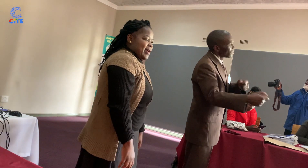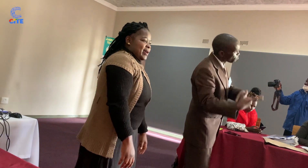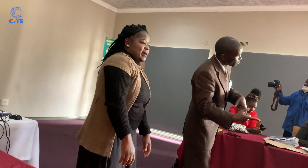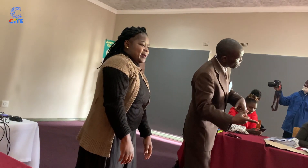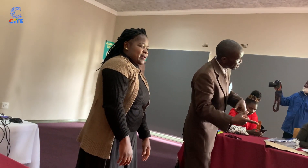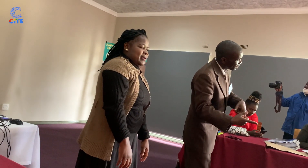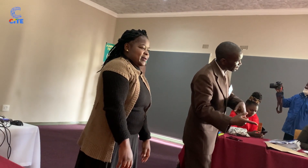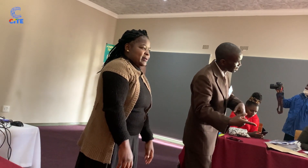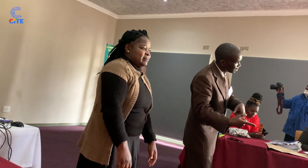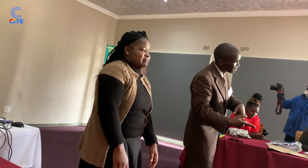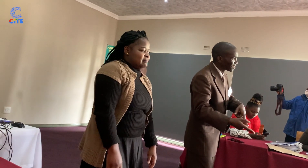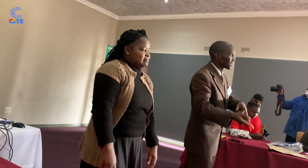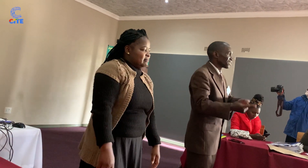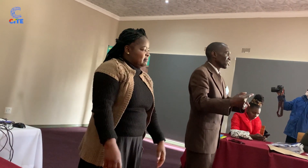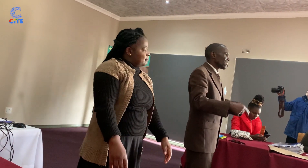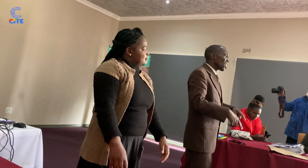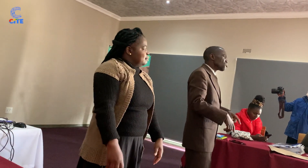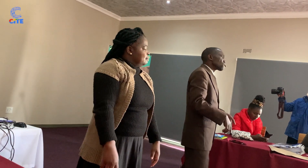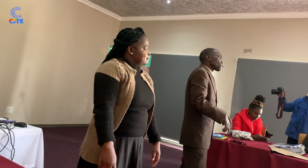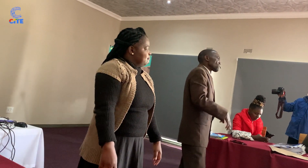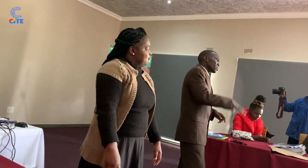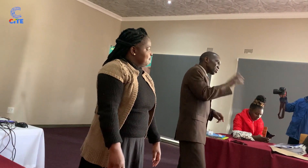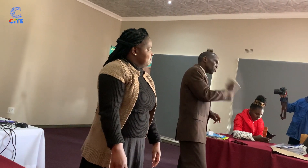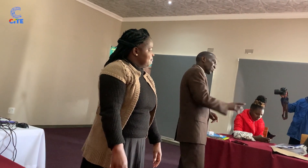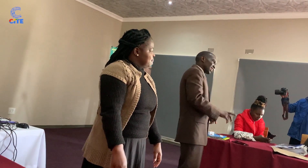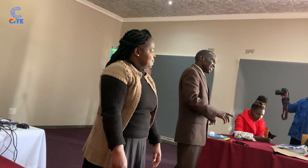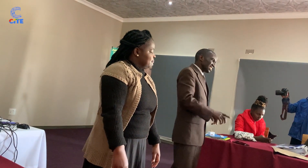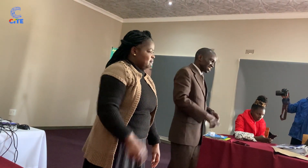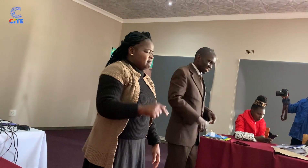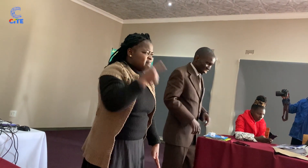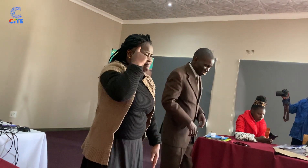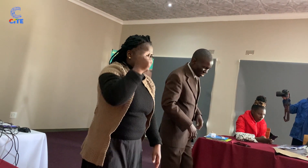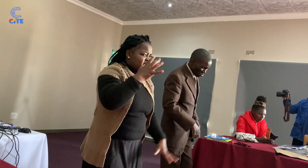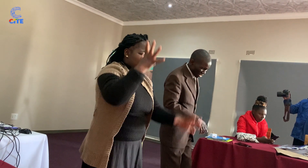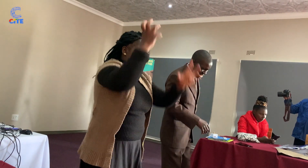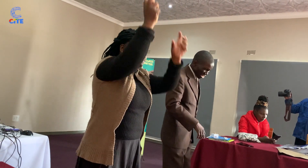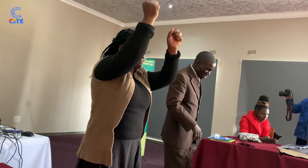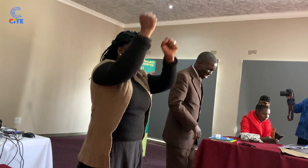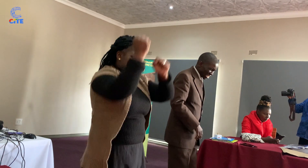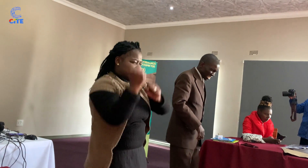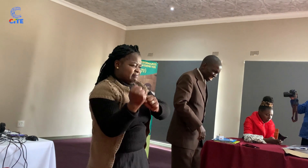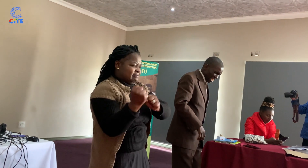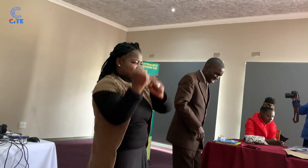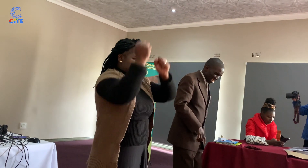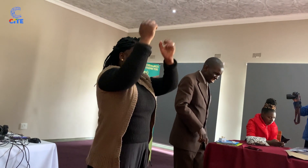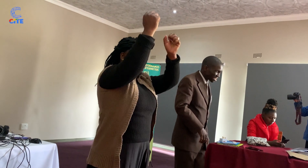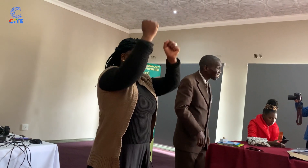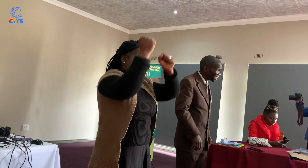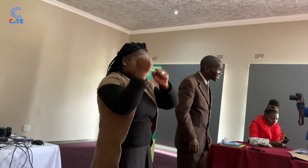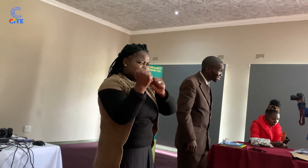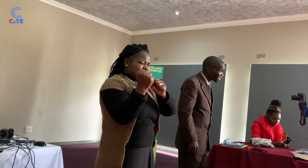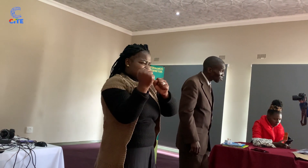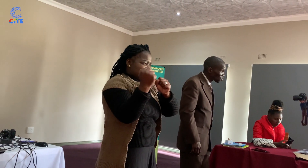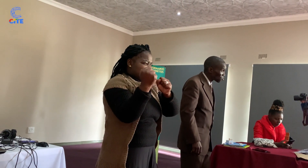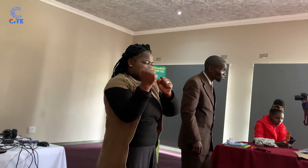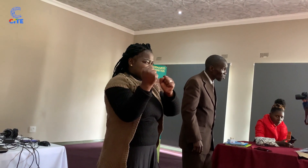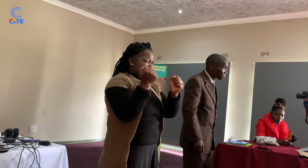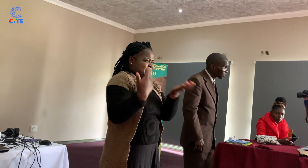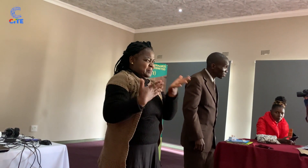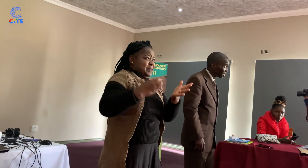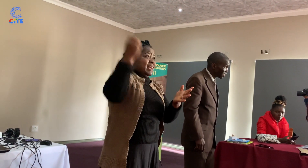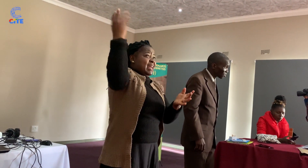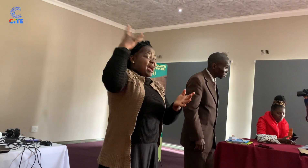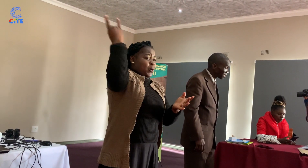interpreting. Then from there, we now let them specialize in theater interpreting,